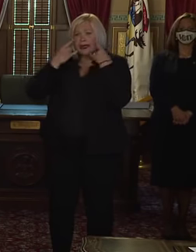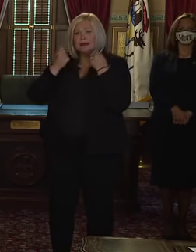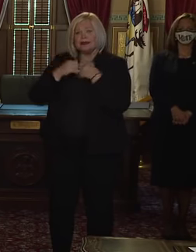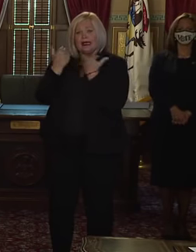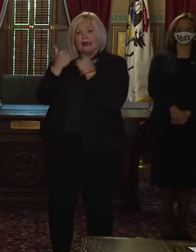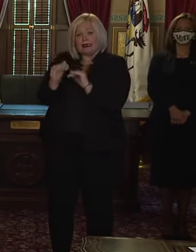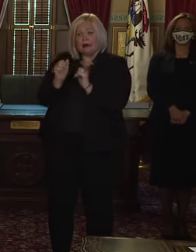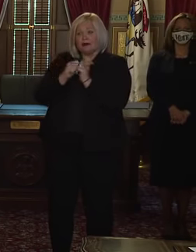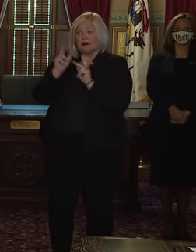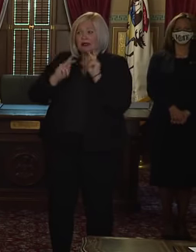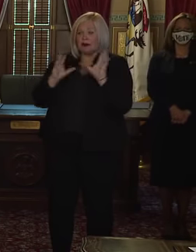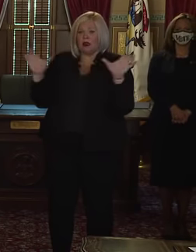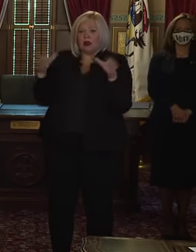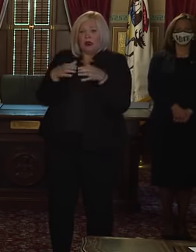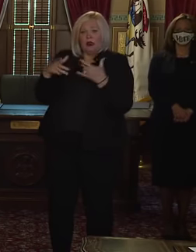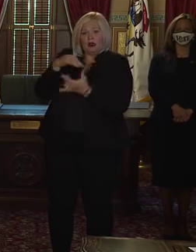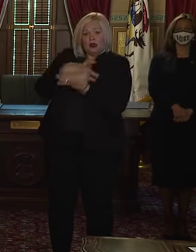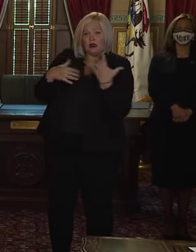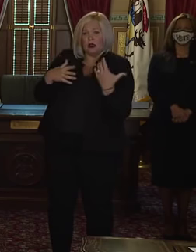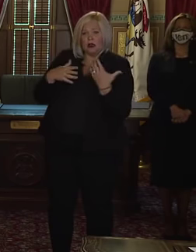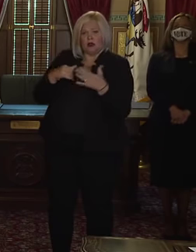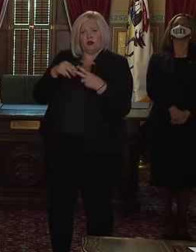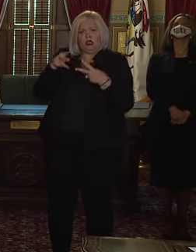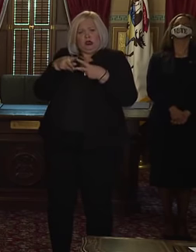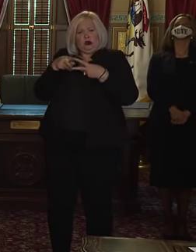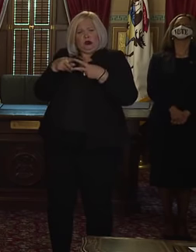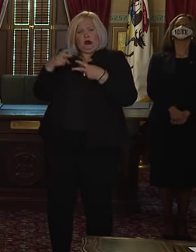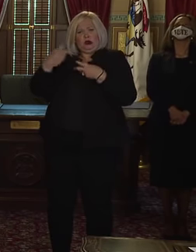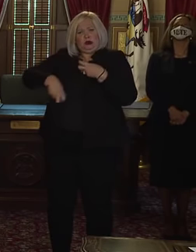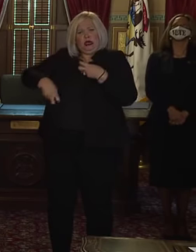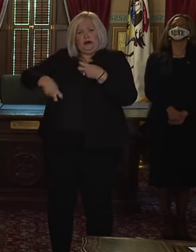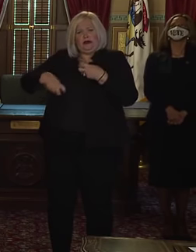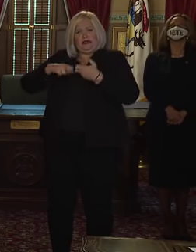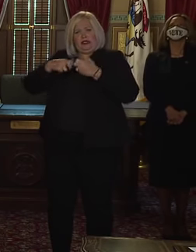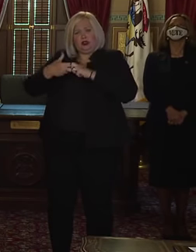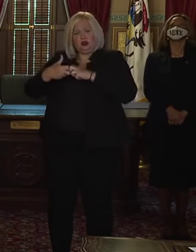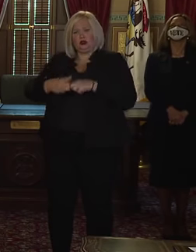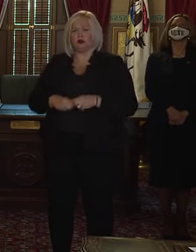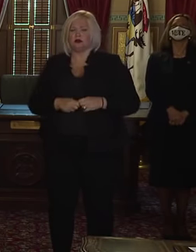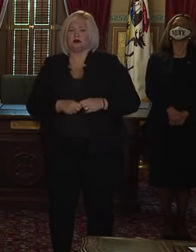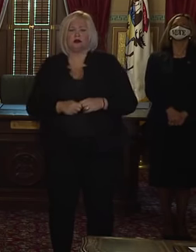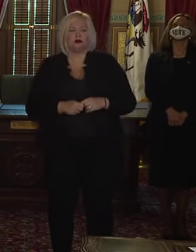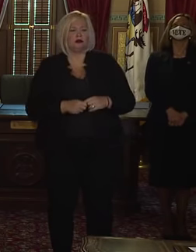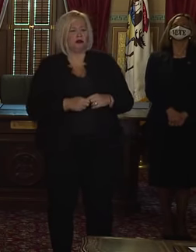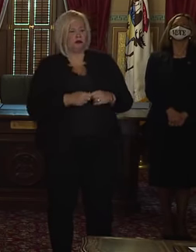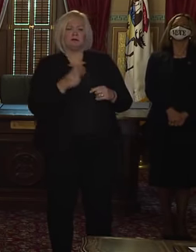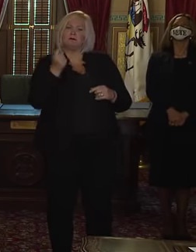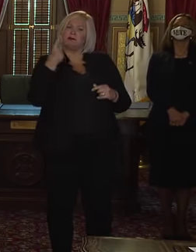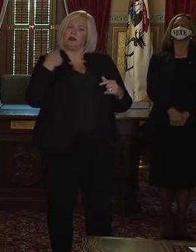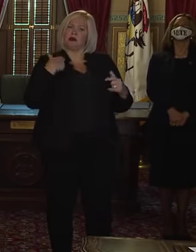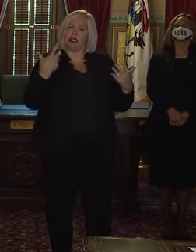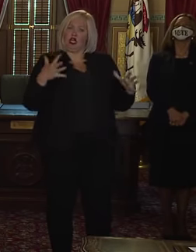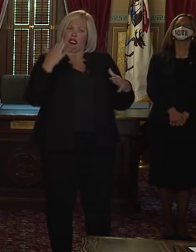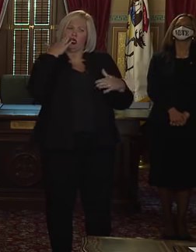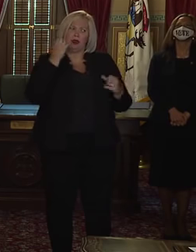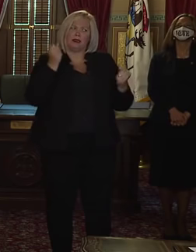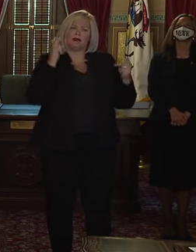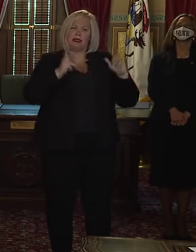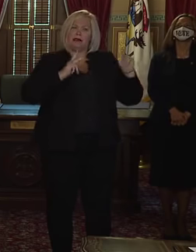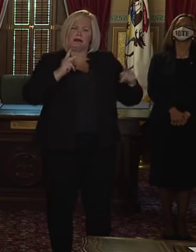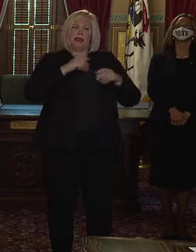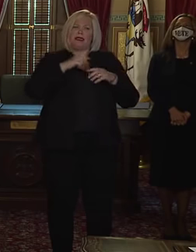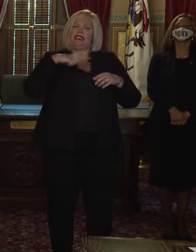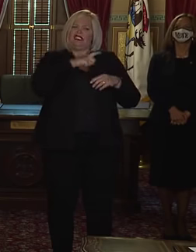with public gatherings? Aren't those going to be the tough spots? So we already know that there are a lot of anti-maskers in the